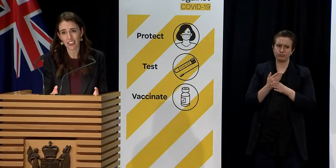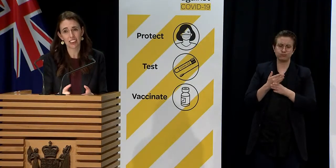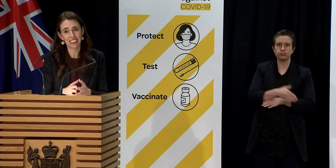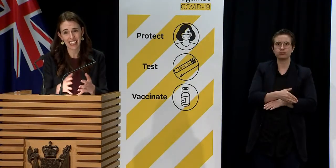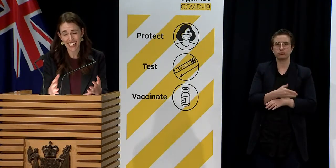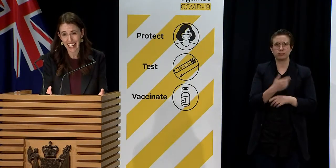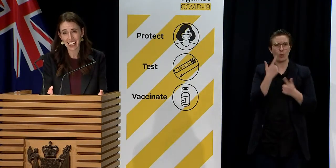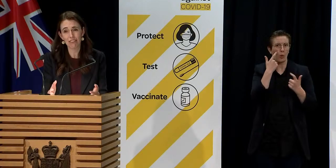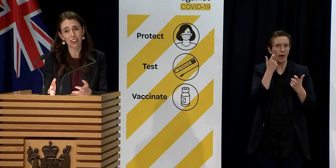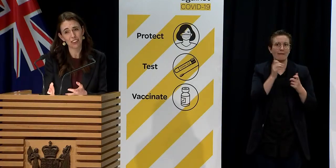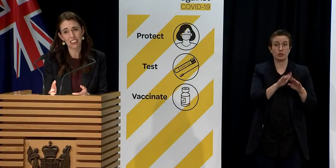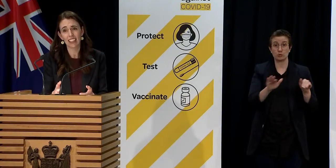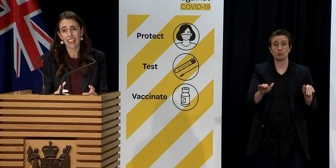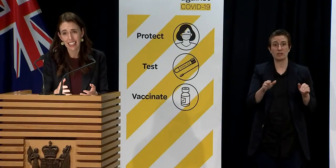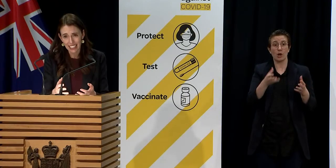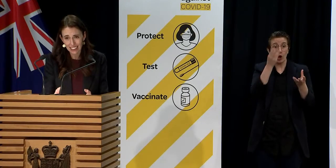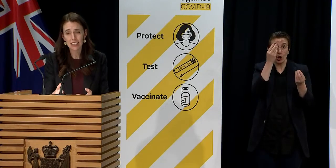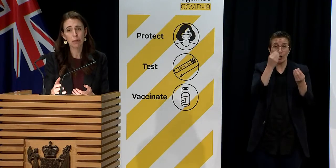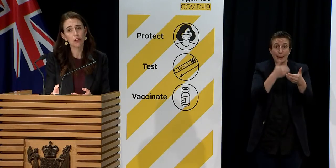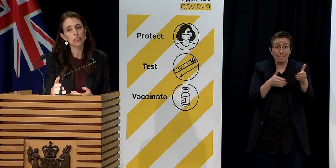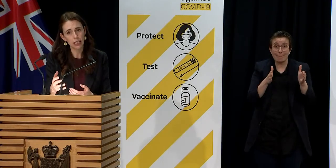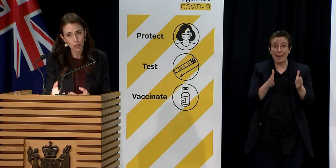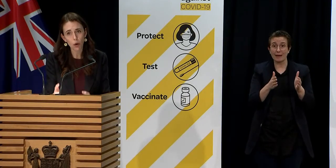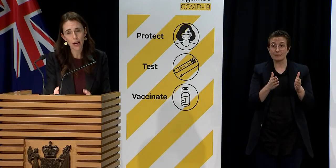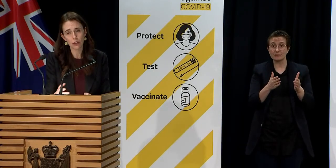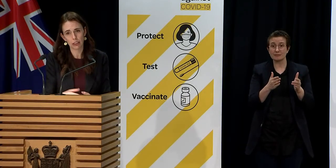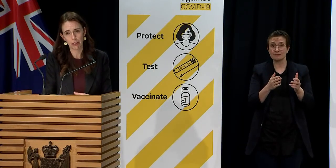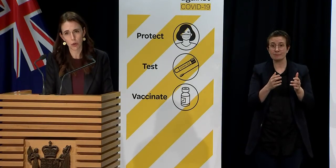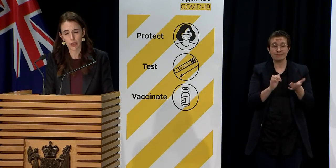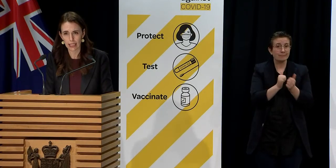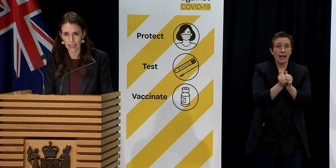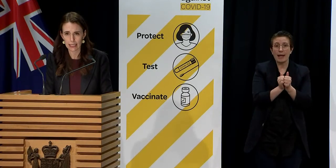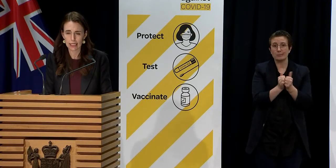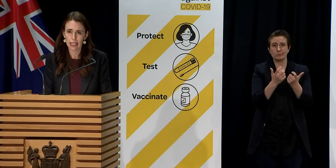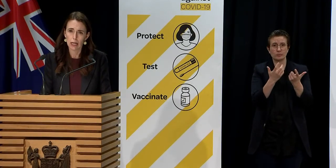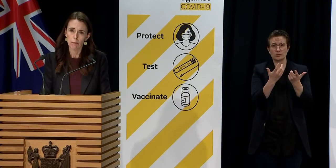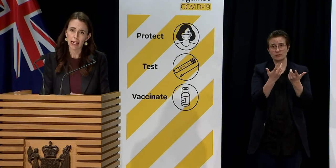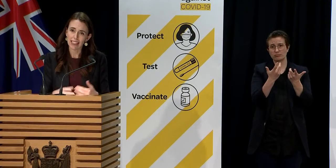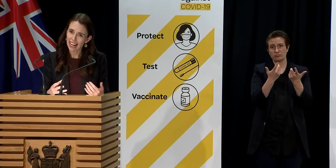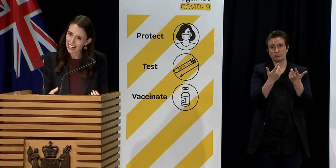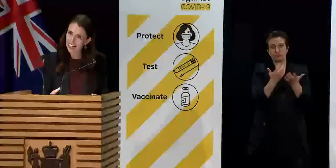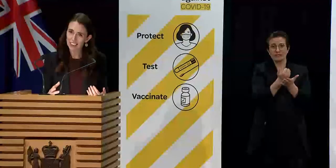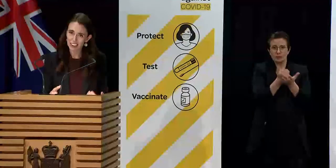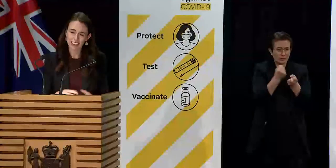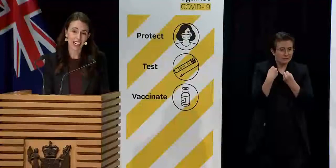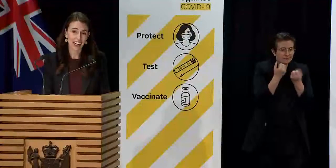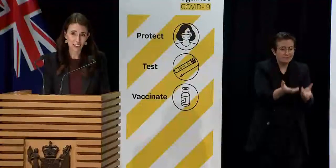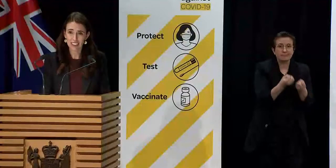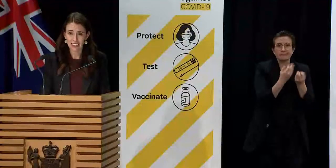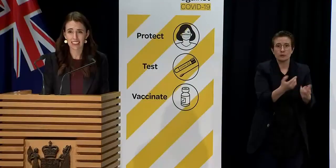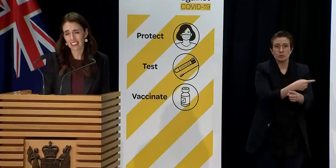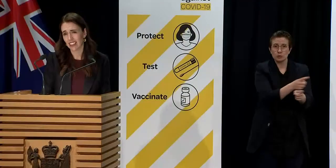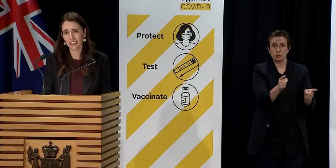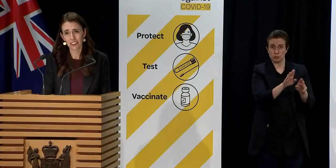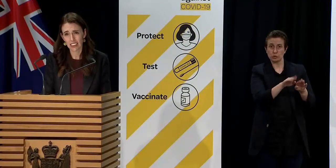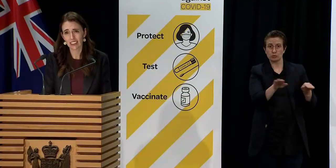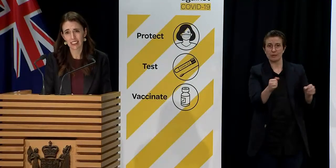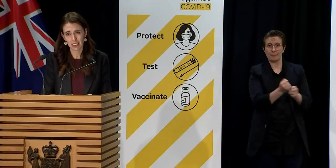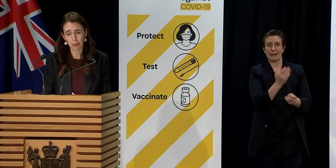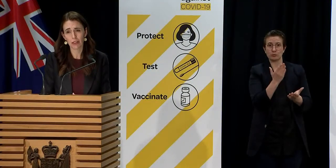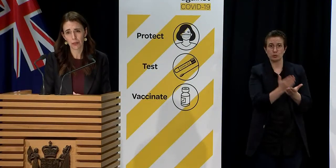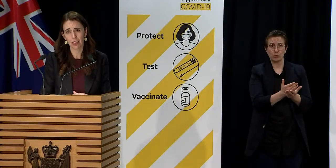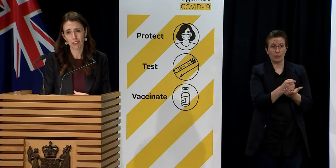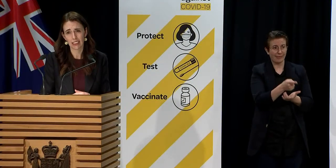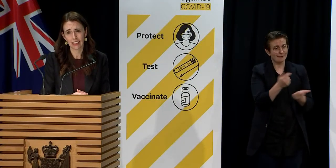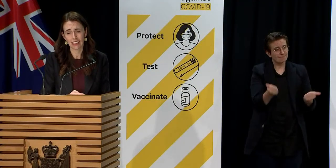stimulation as they can for those kids because they know how difficult it is. But as I say 160,000 New